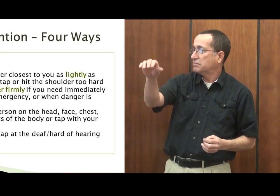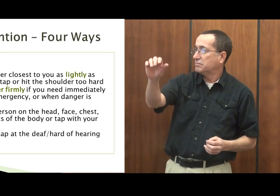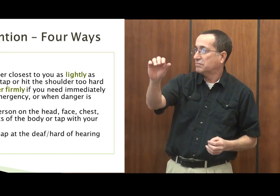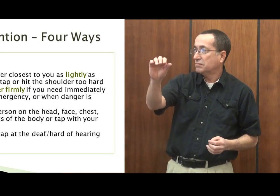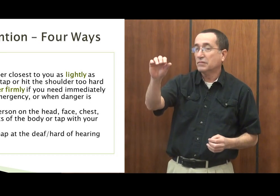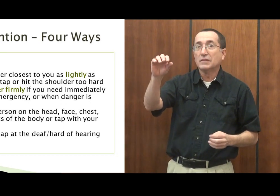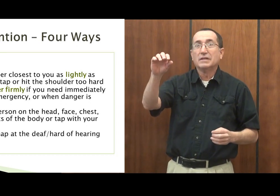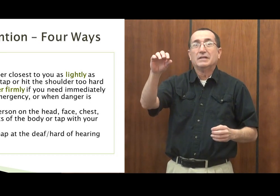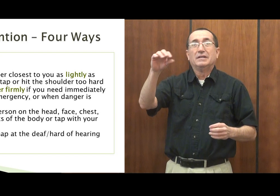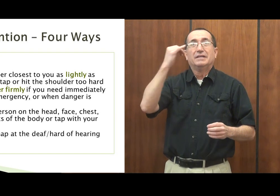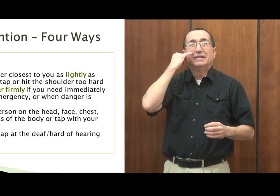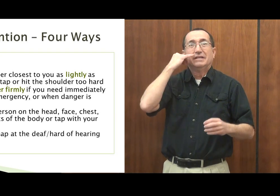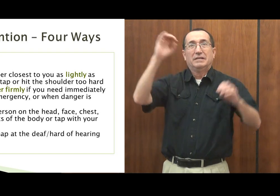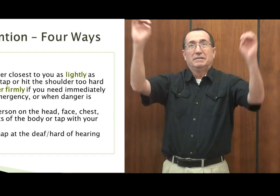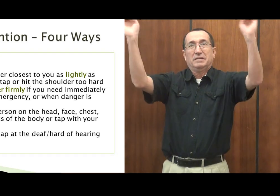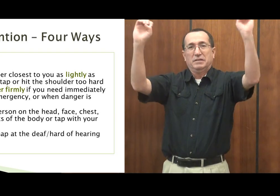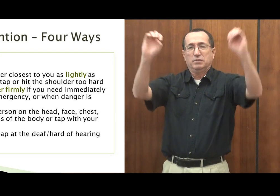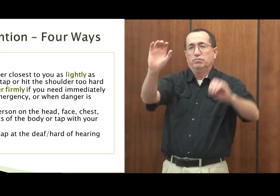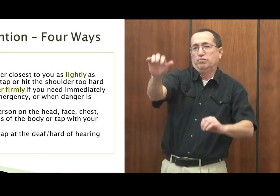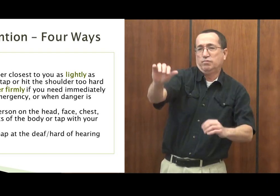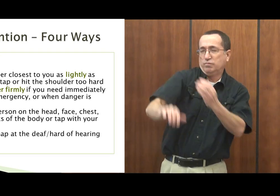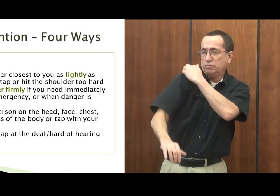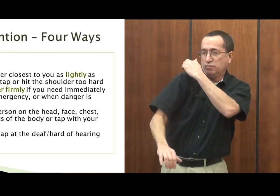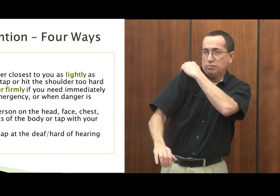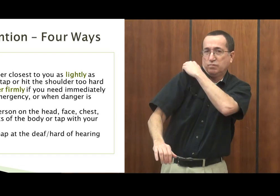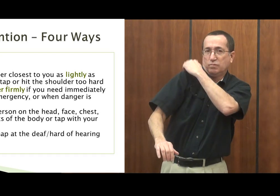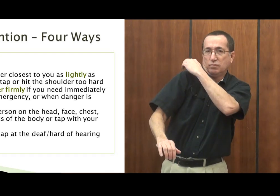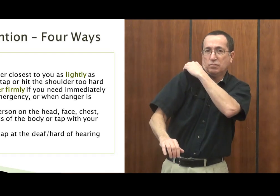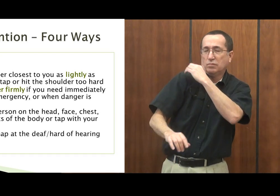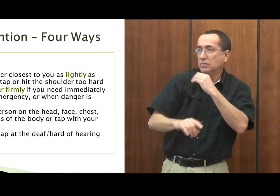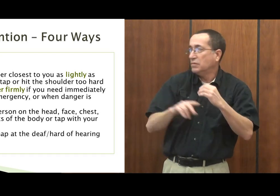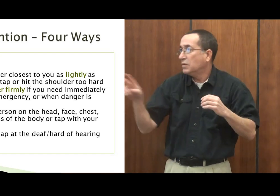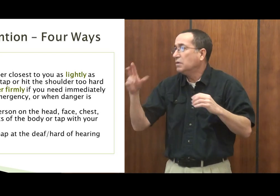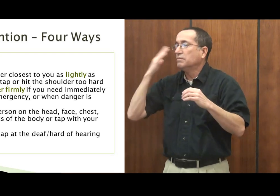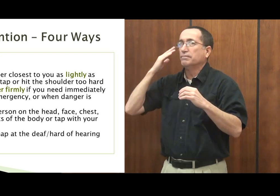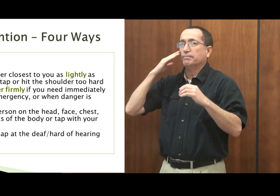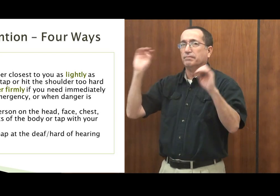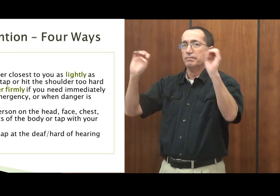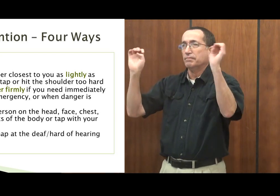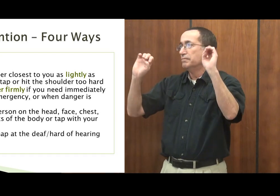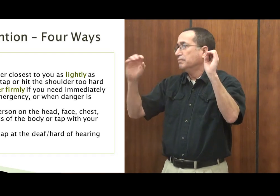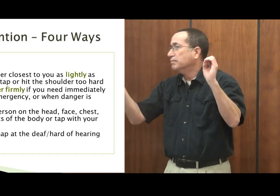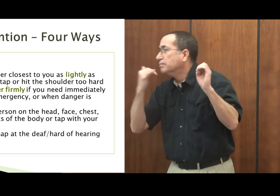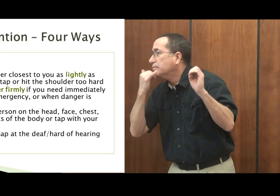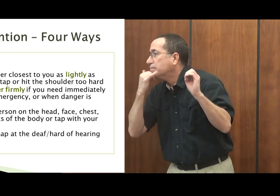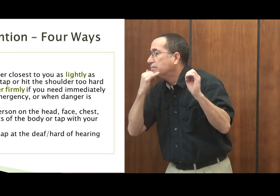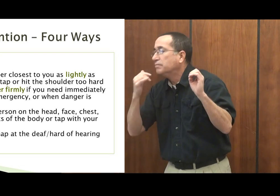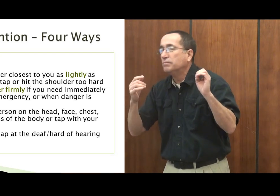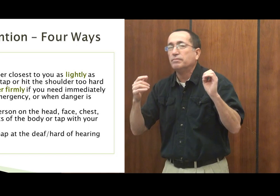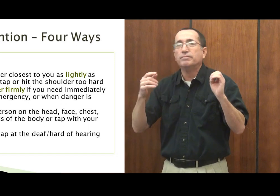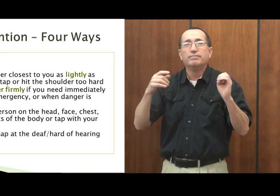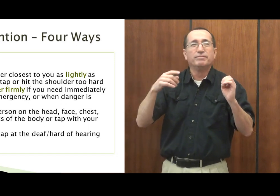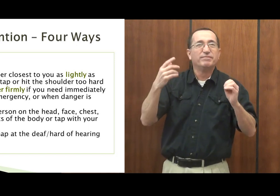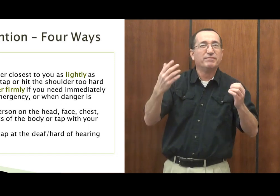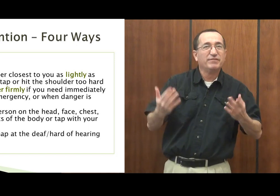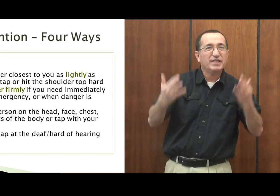You can come up and shake their shoulder. If it is an emergency, tap harder and it gets somebody's attention very, very fast.